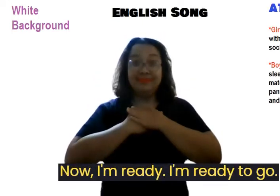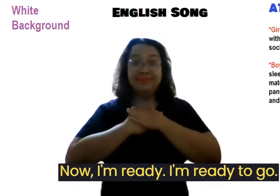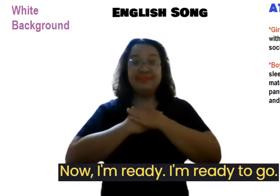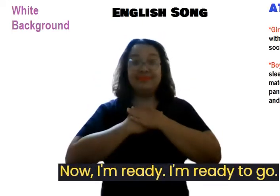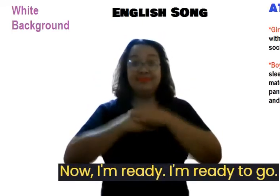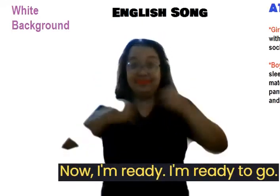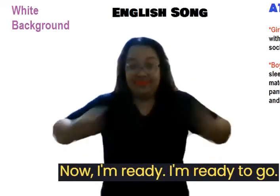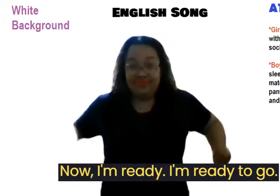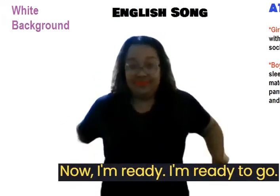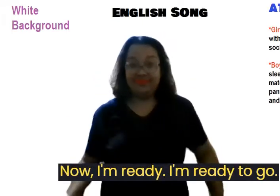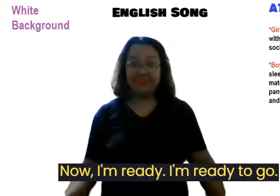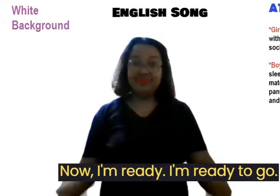ready to go.